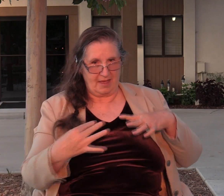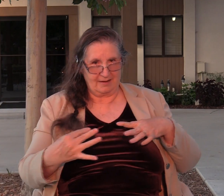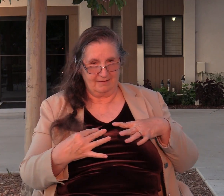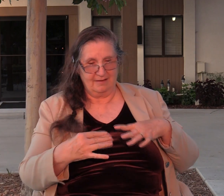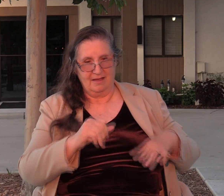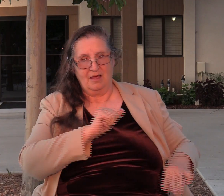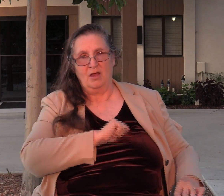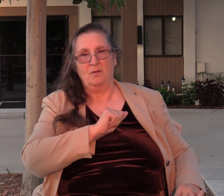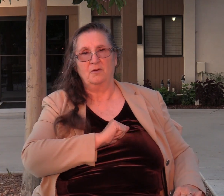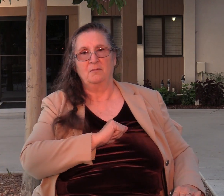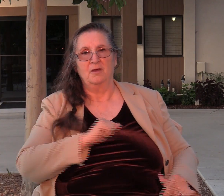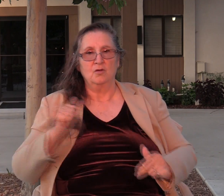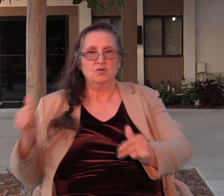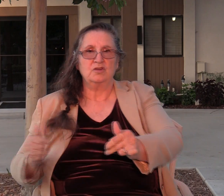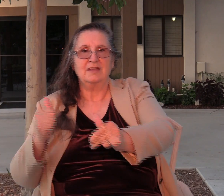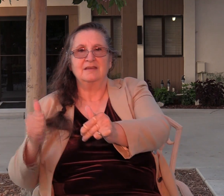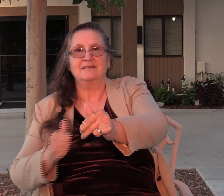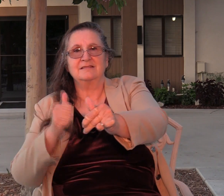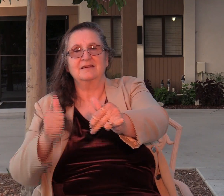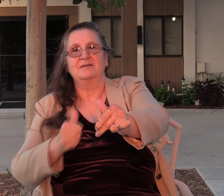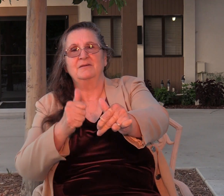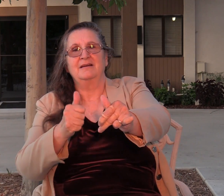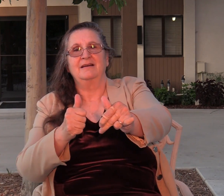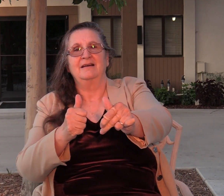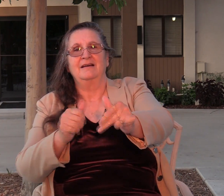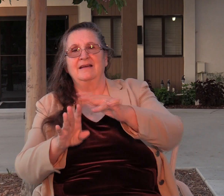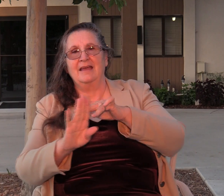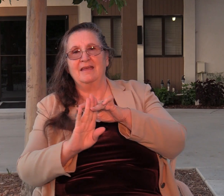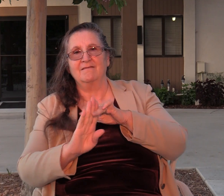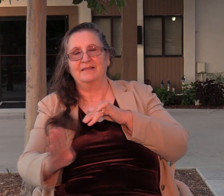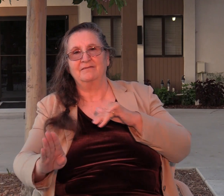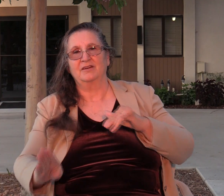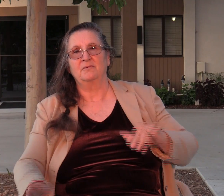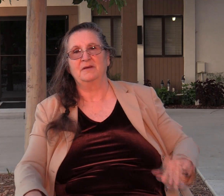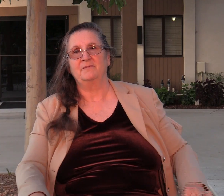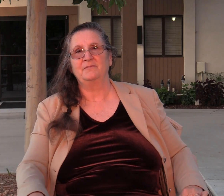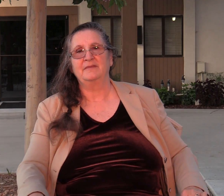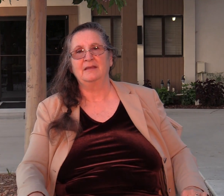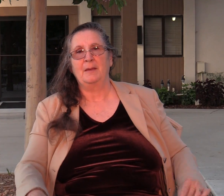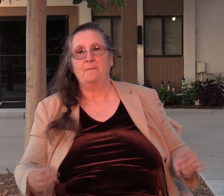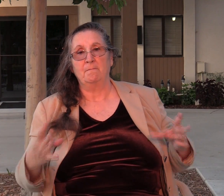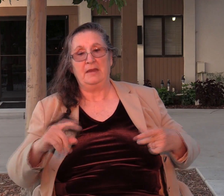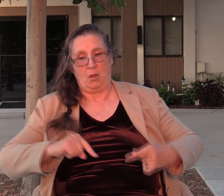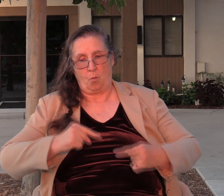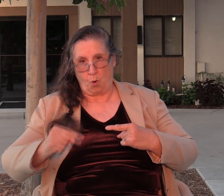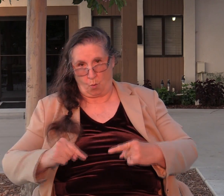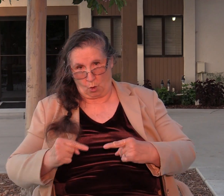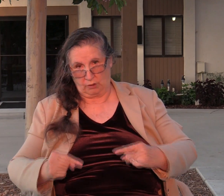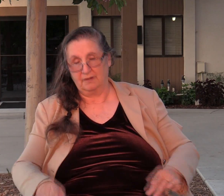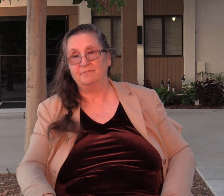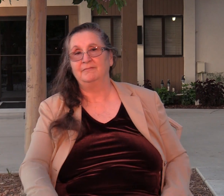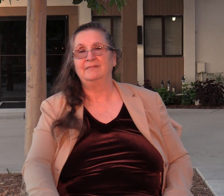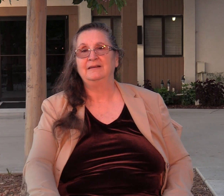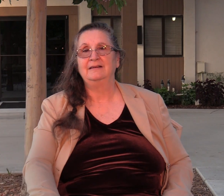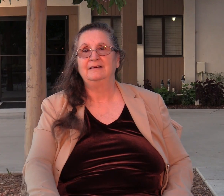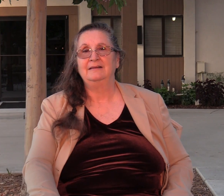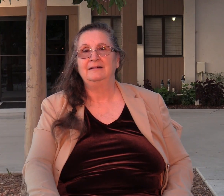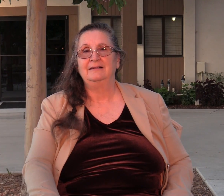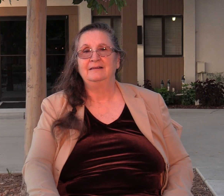chased him and he fled from him and many fell wounded to the very entrance of the gate.